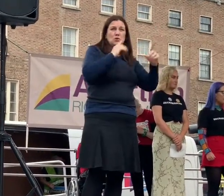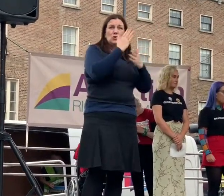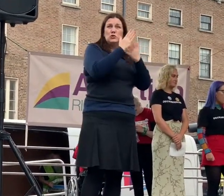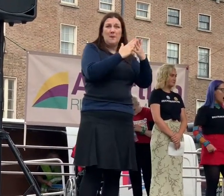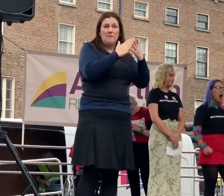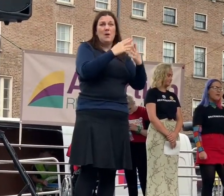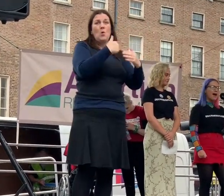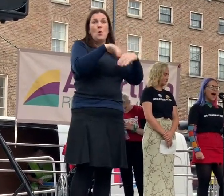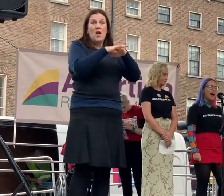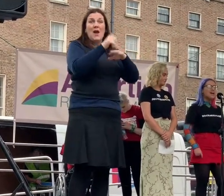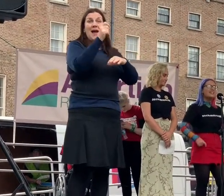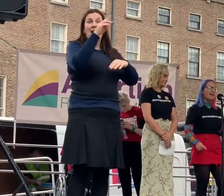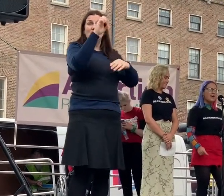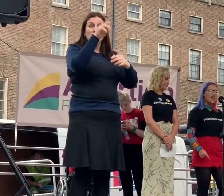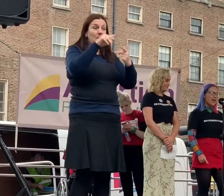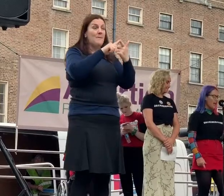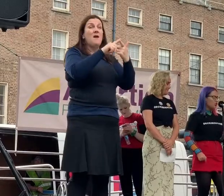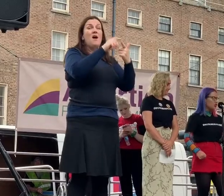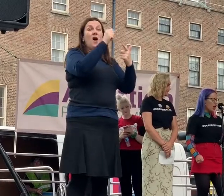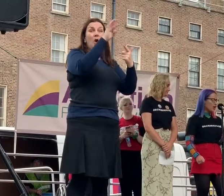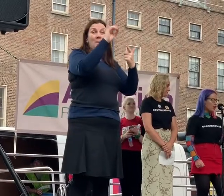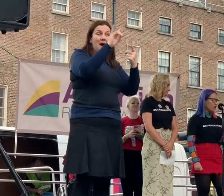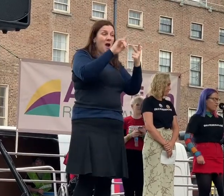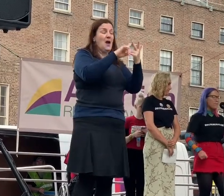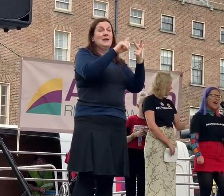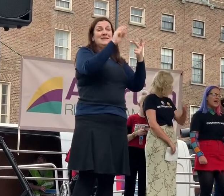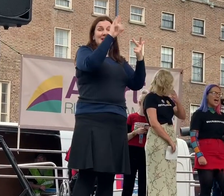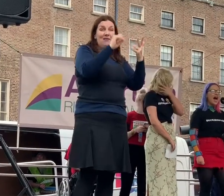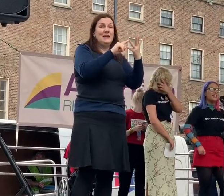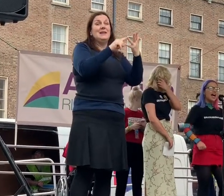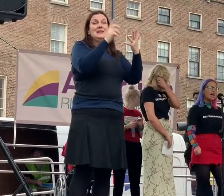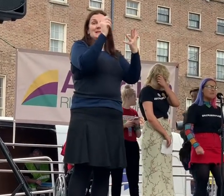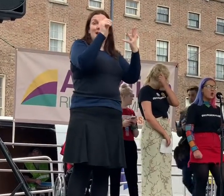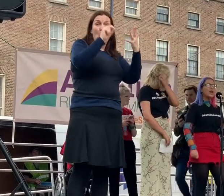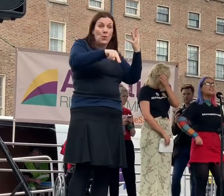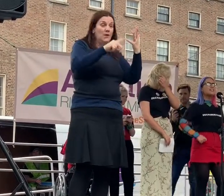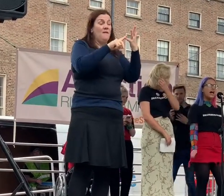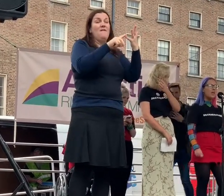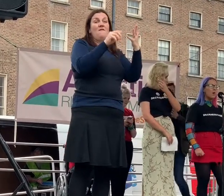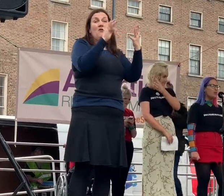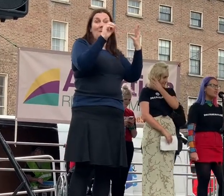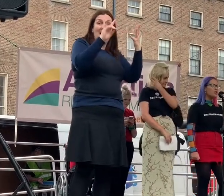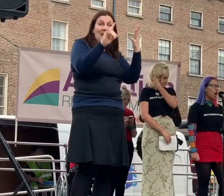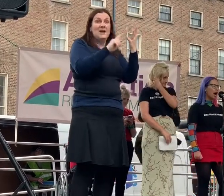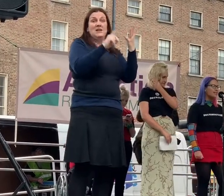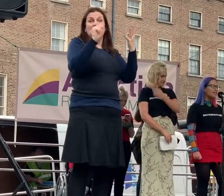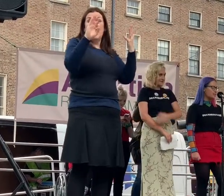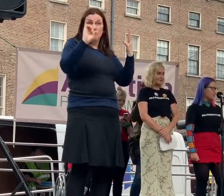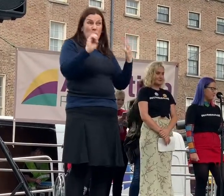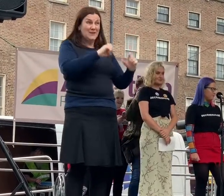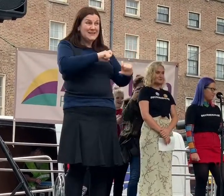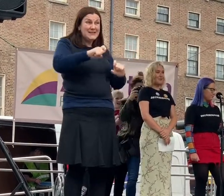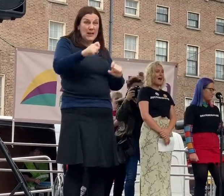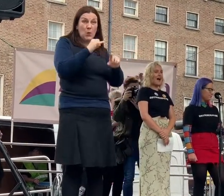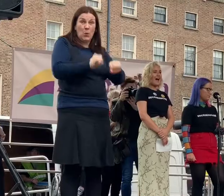Antrim, Armagh, Dairy, Downe, Fermanagh and Tyrone still wait for Choice!